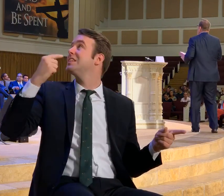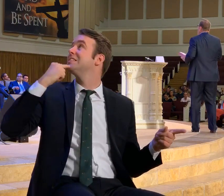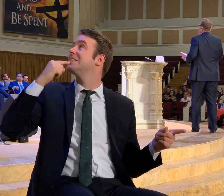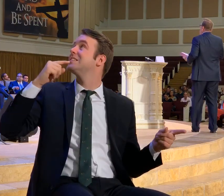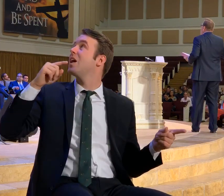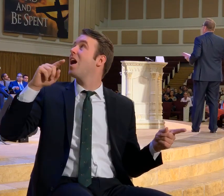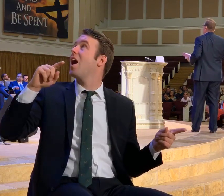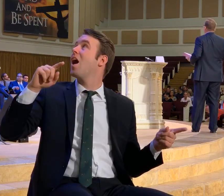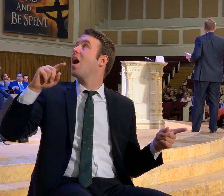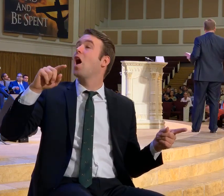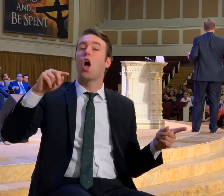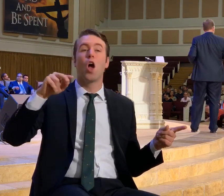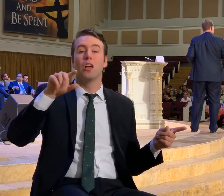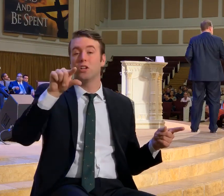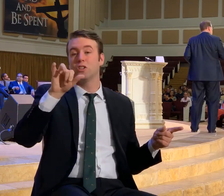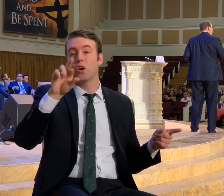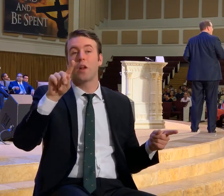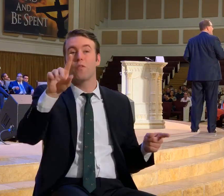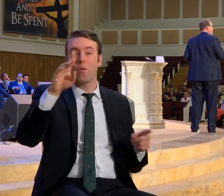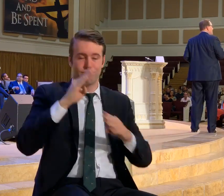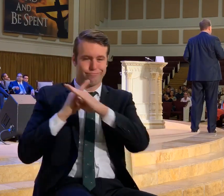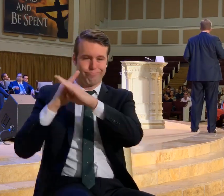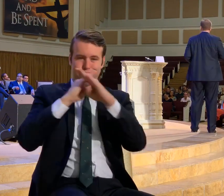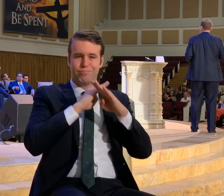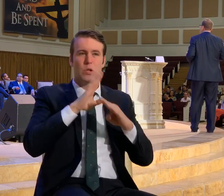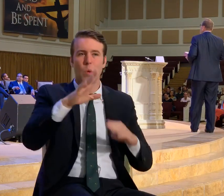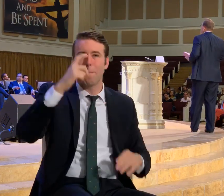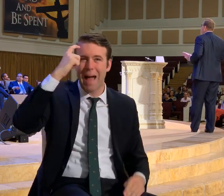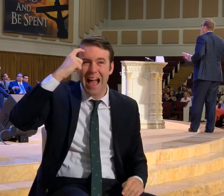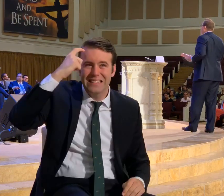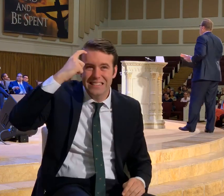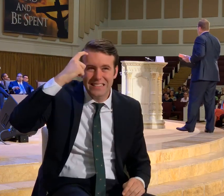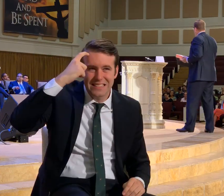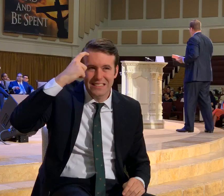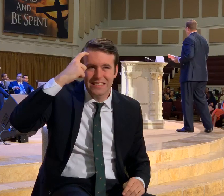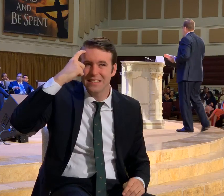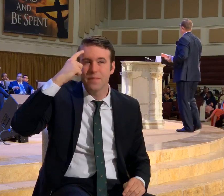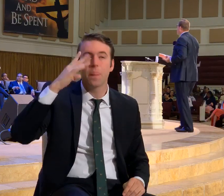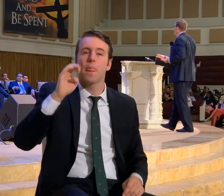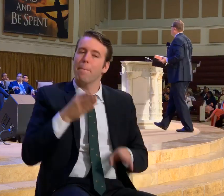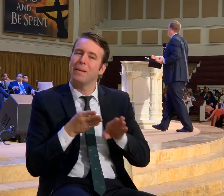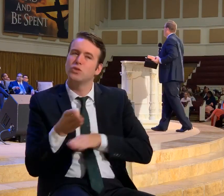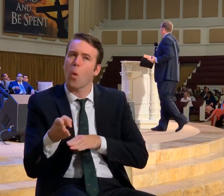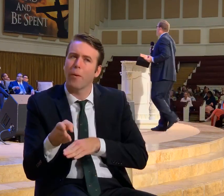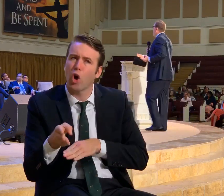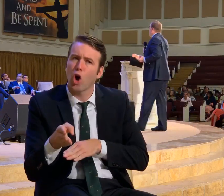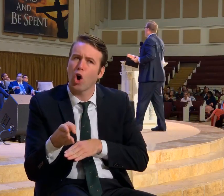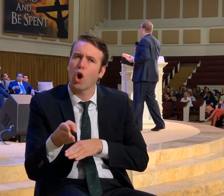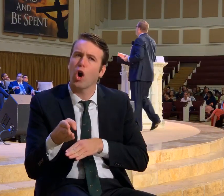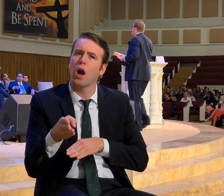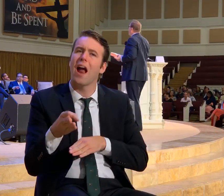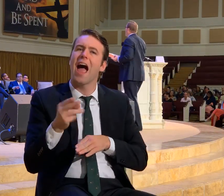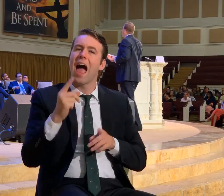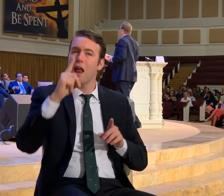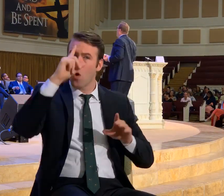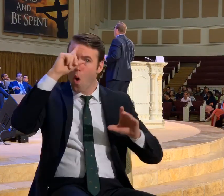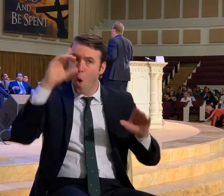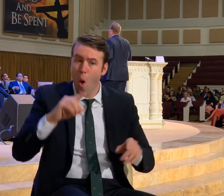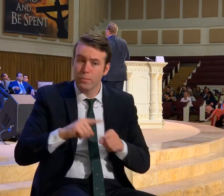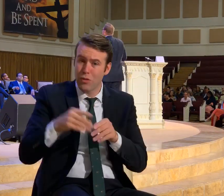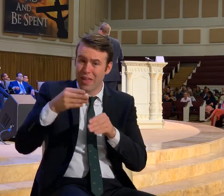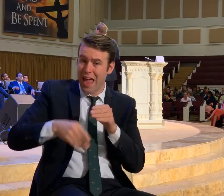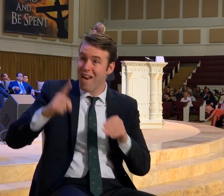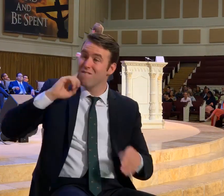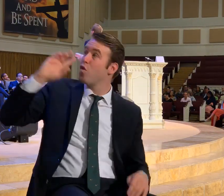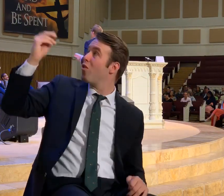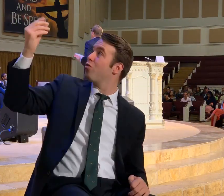Wherefore. Gird up the loins of your mind. Be sober. And hope to the end for